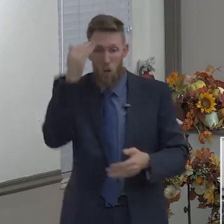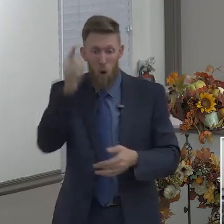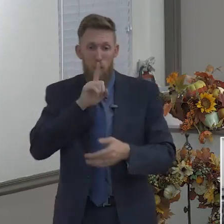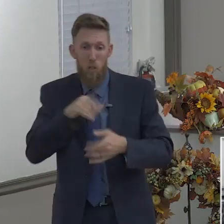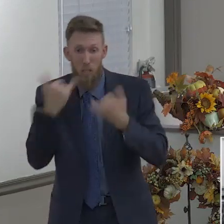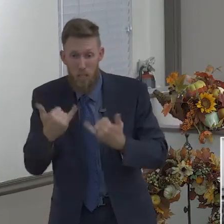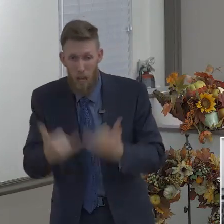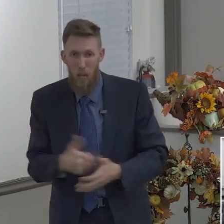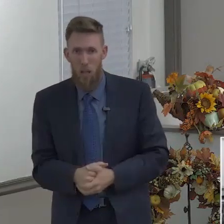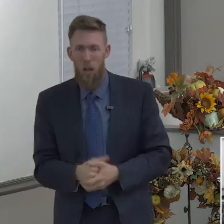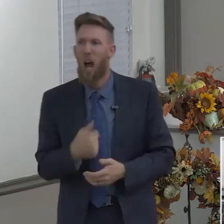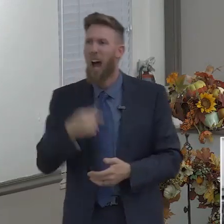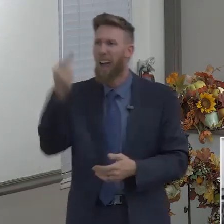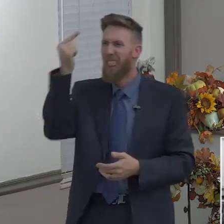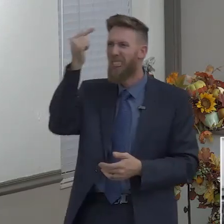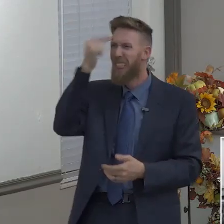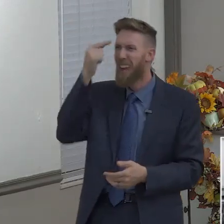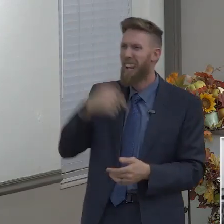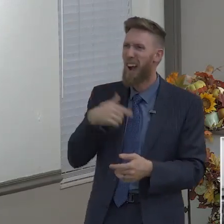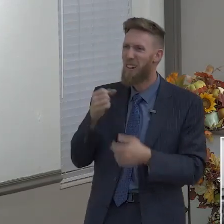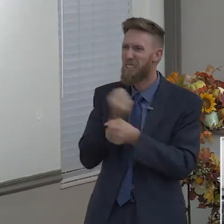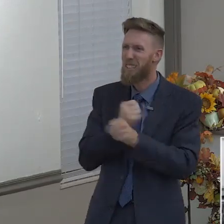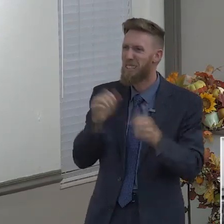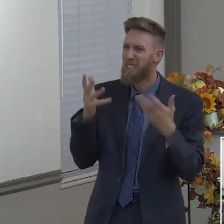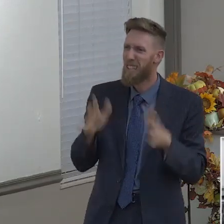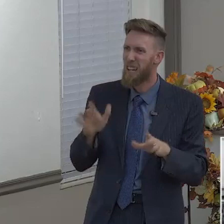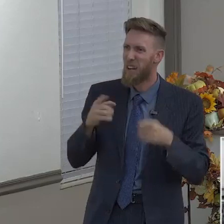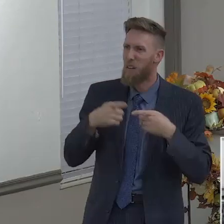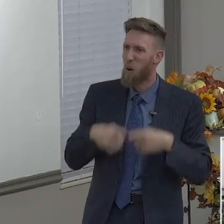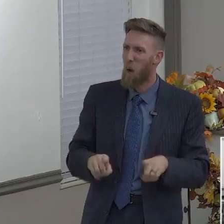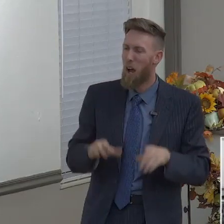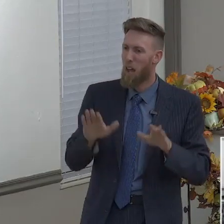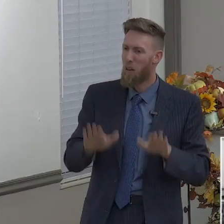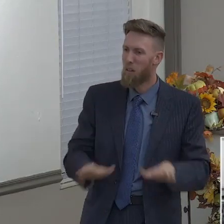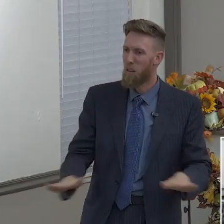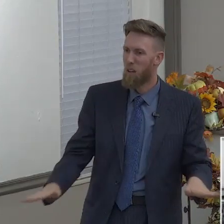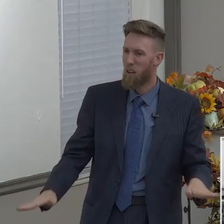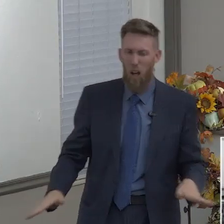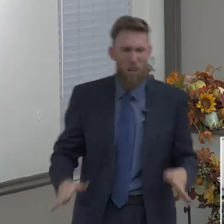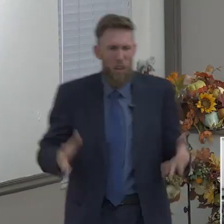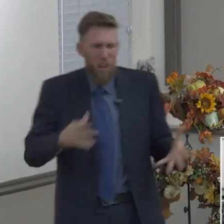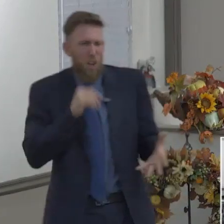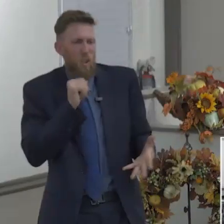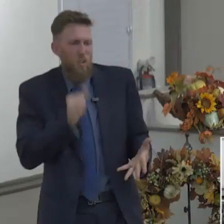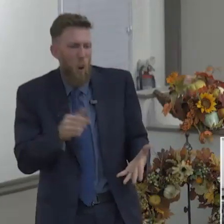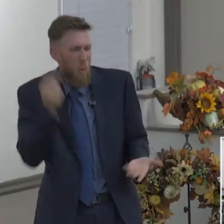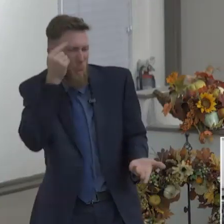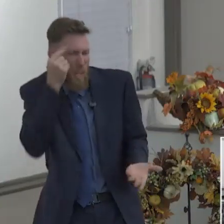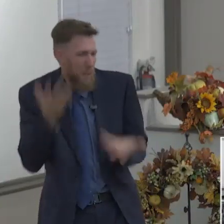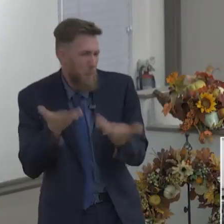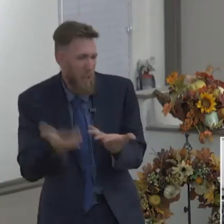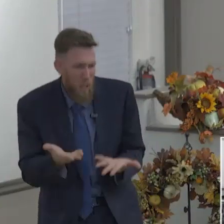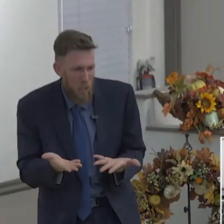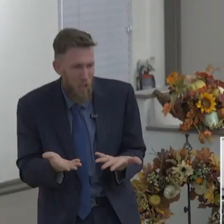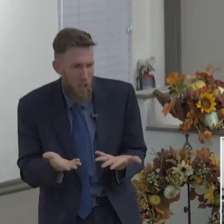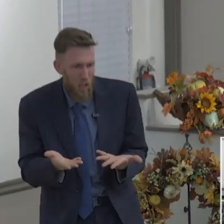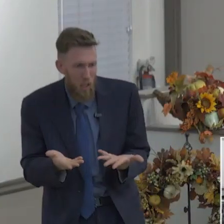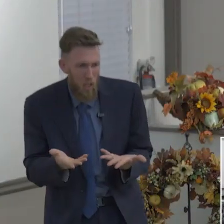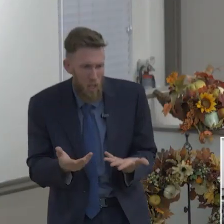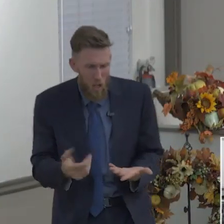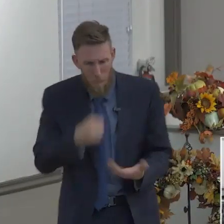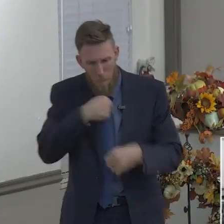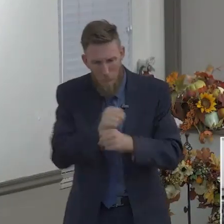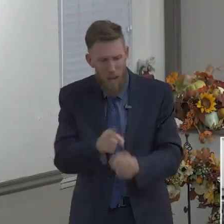I kind of remember it. Boy, get it settled. Don't think. How terrible would it be if someone died and went to hell because they thought they were saved?